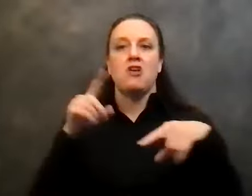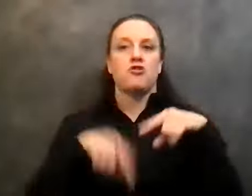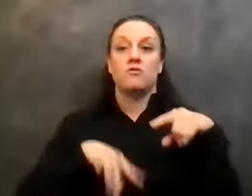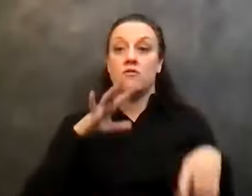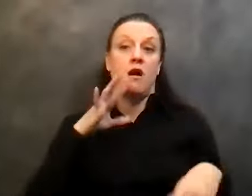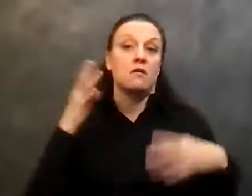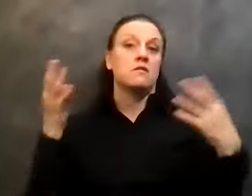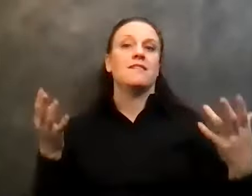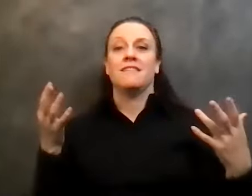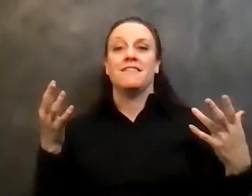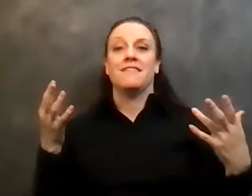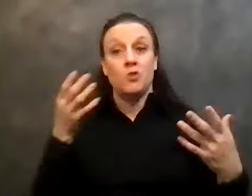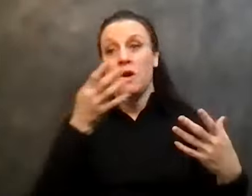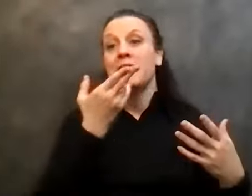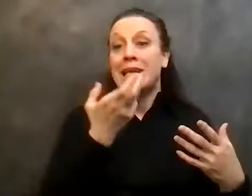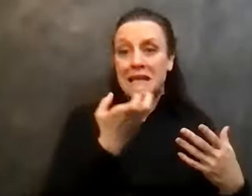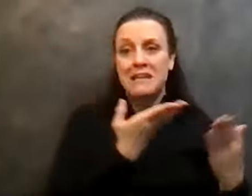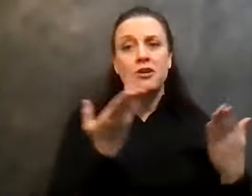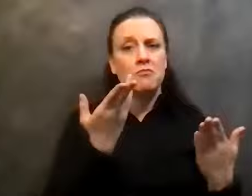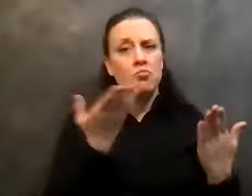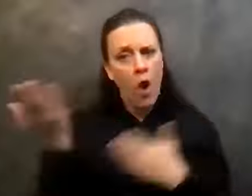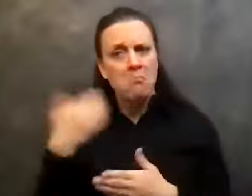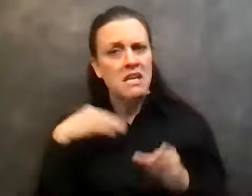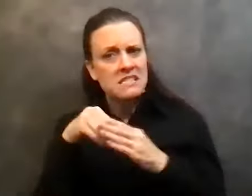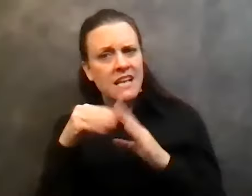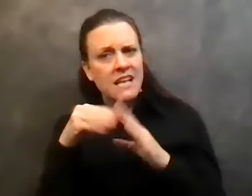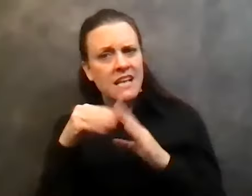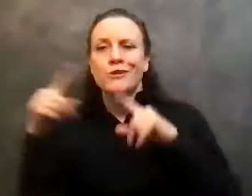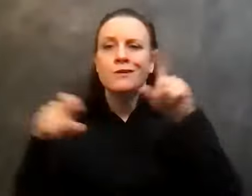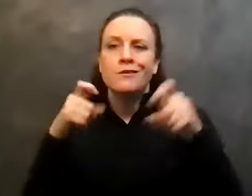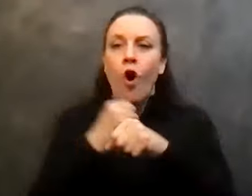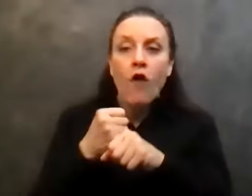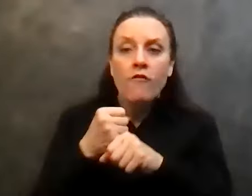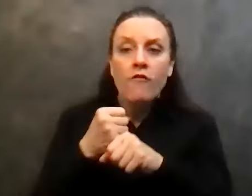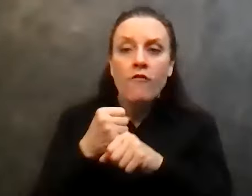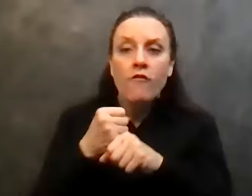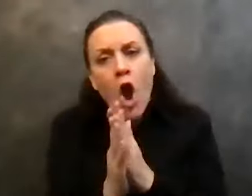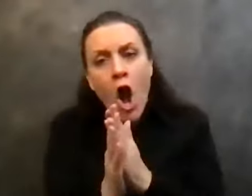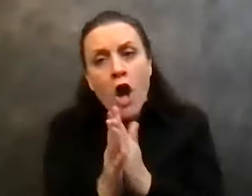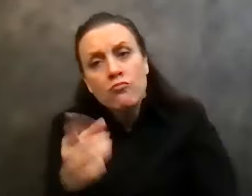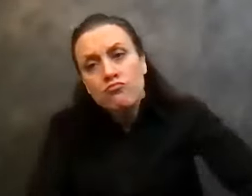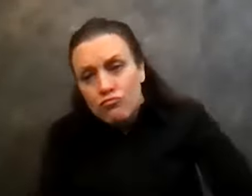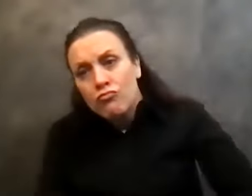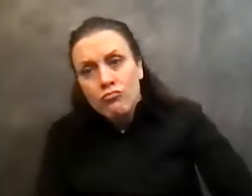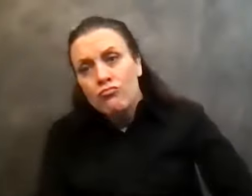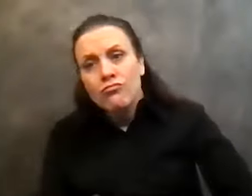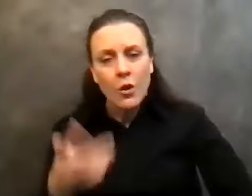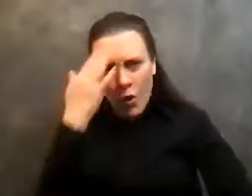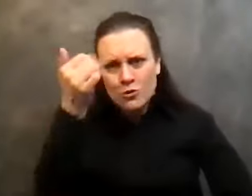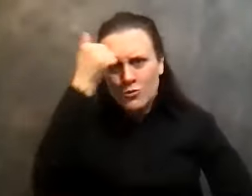And so he brought me in, he gave me some coffee, asked me stupid questions. Like, do you pray? You know, I'm like, no, you know,